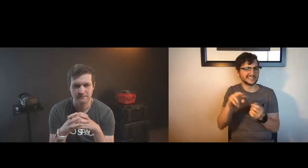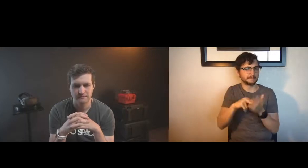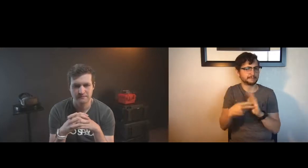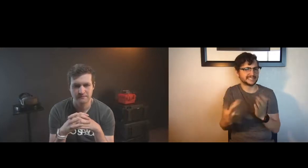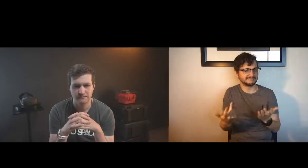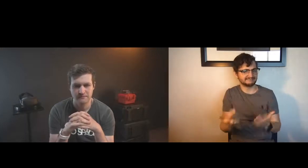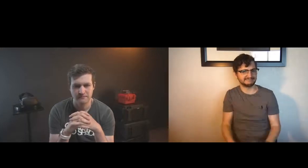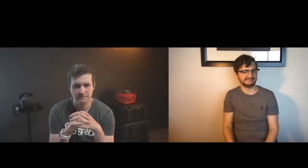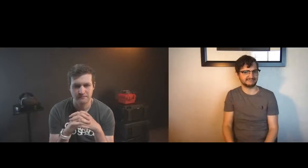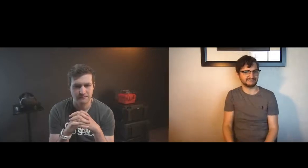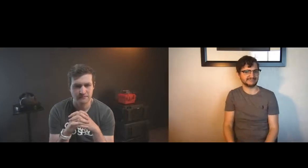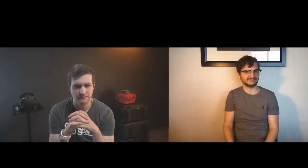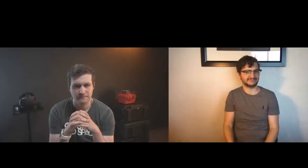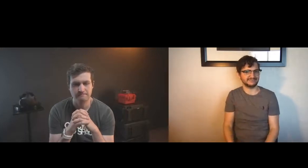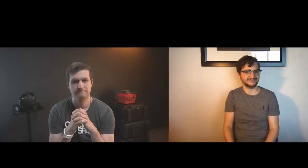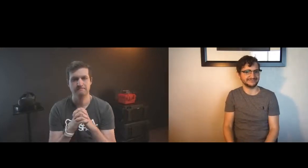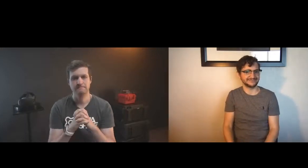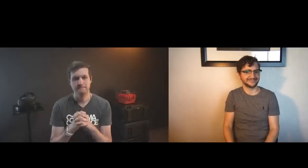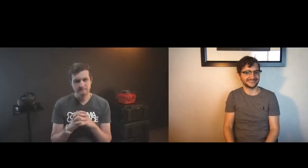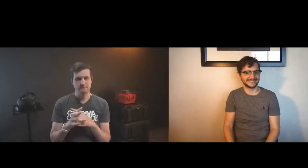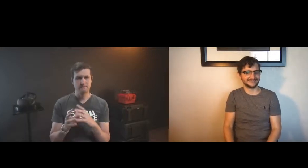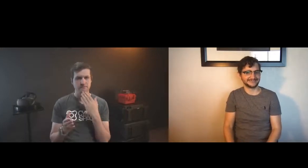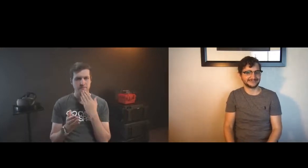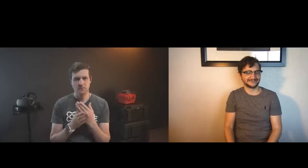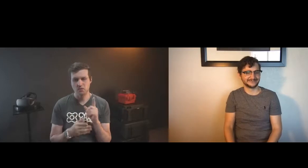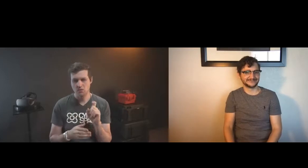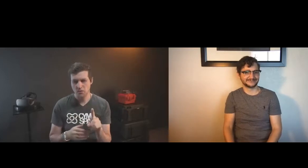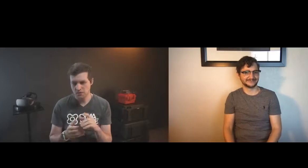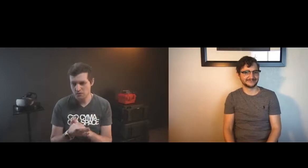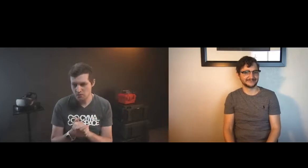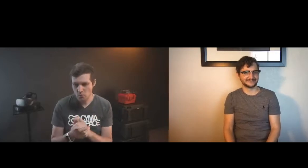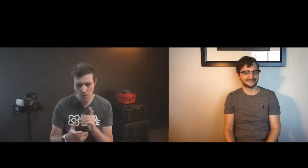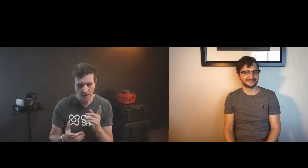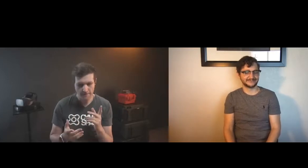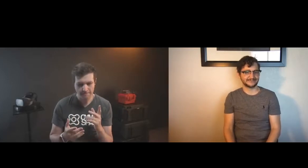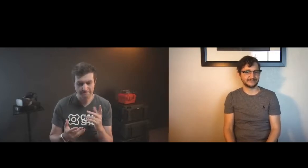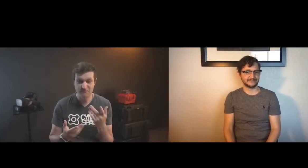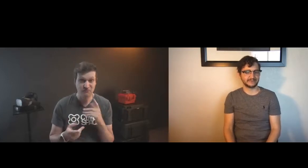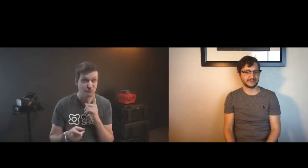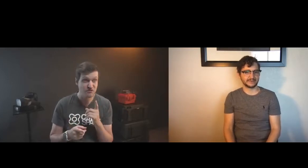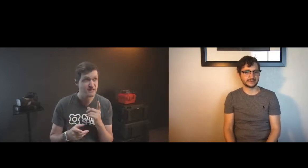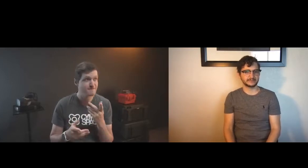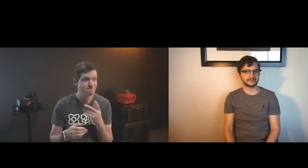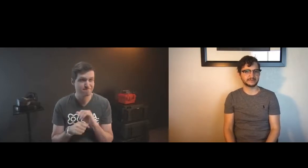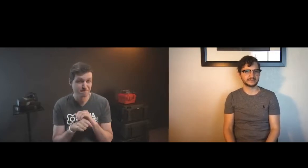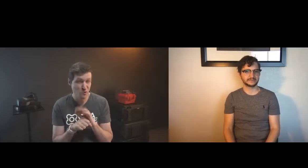required for accessibility in vr what does that even mean really that's a really good question